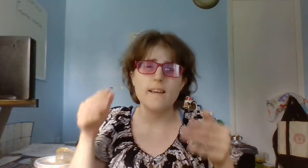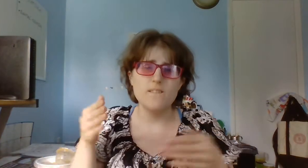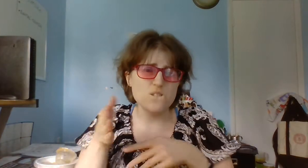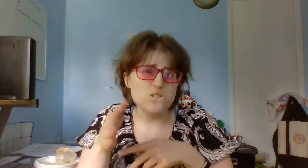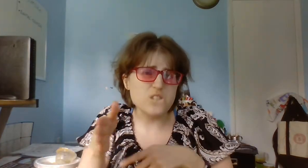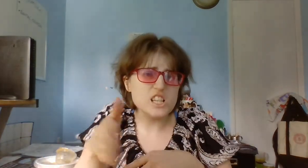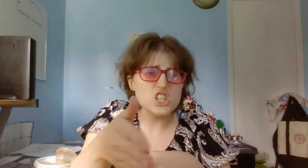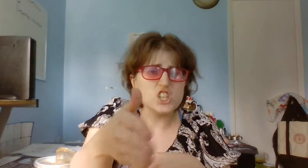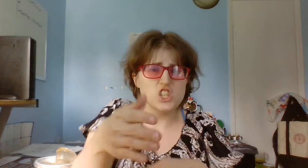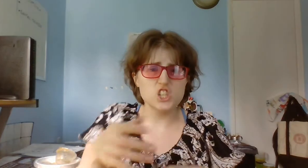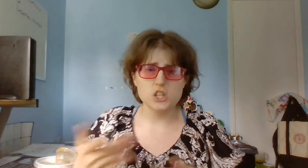Fish.